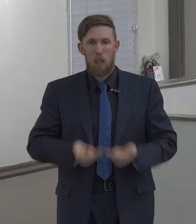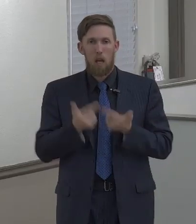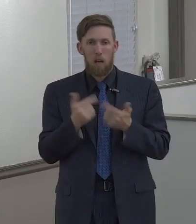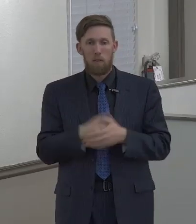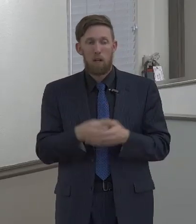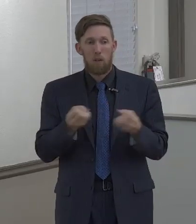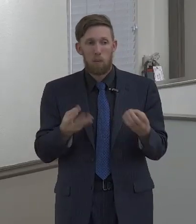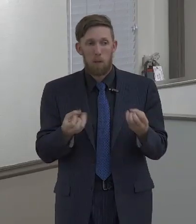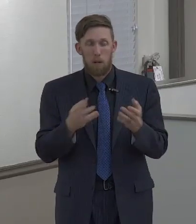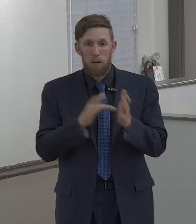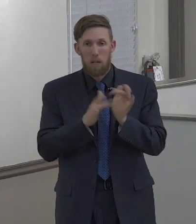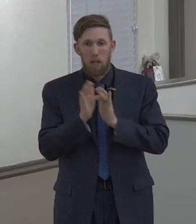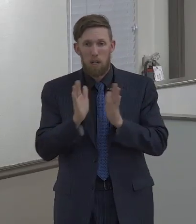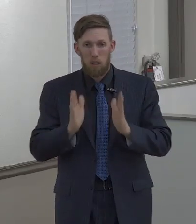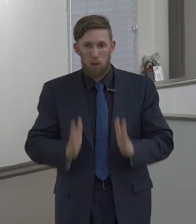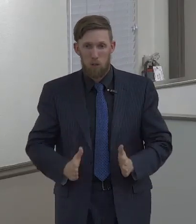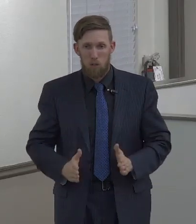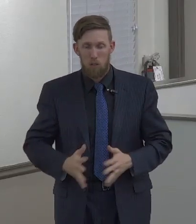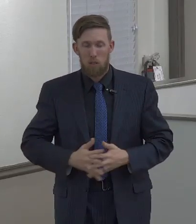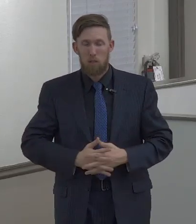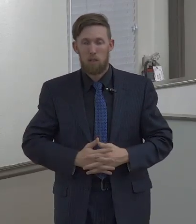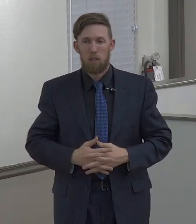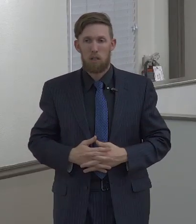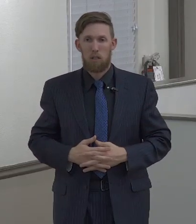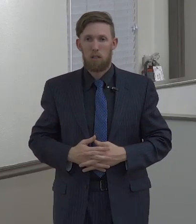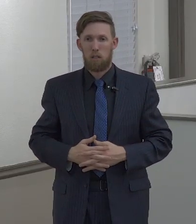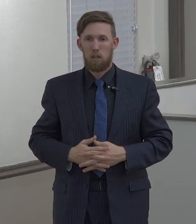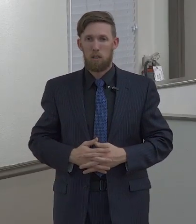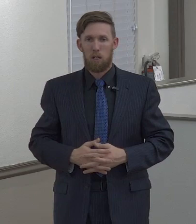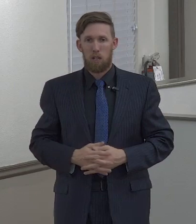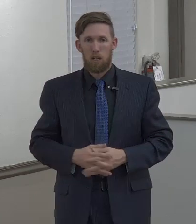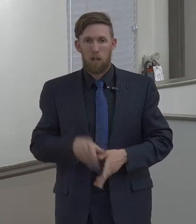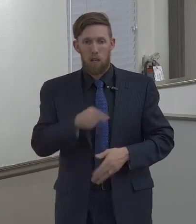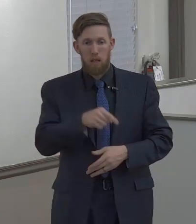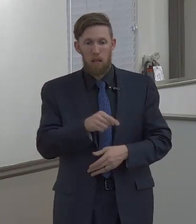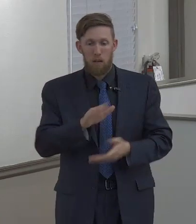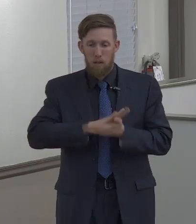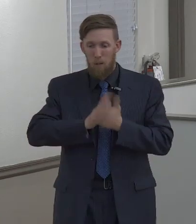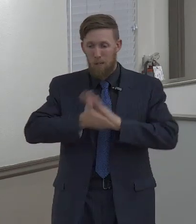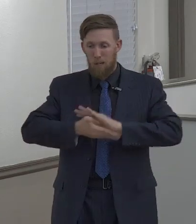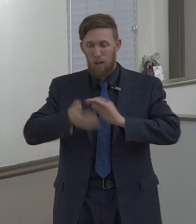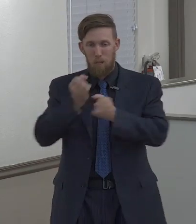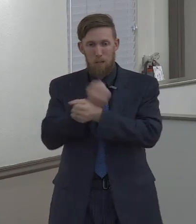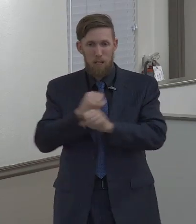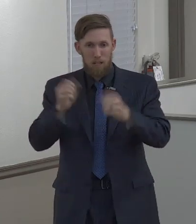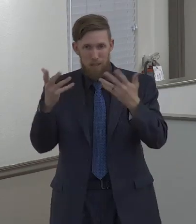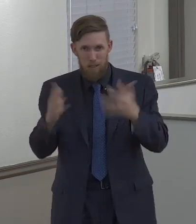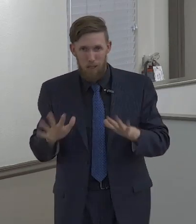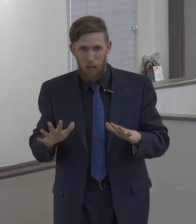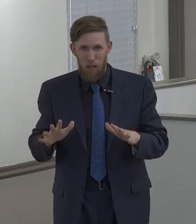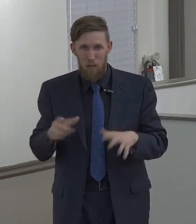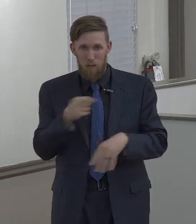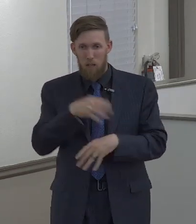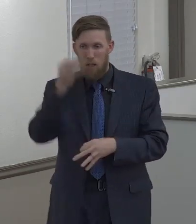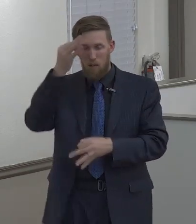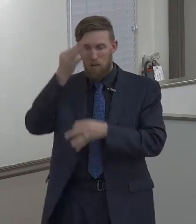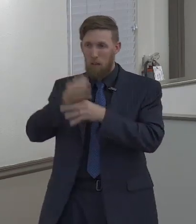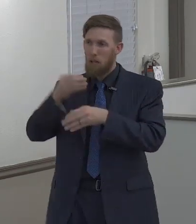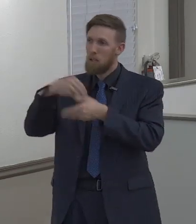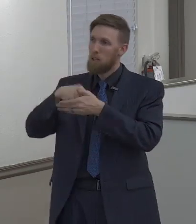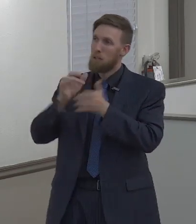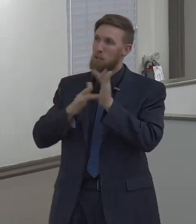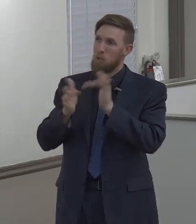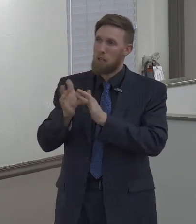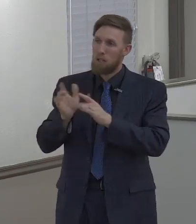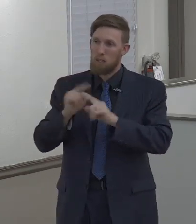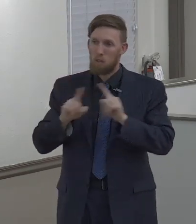There's a lot of saved Christians there's a lot of people they've believed on God for salvation they've put their faith